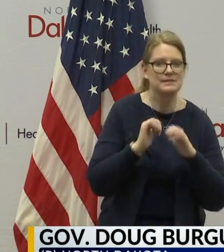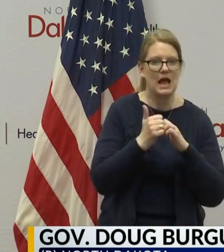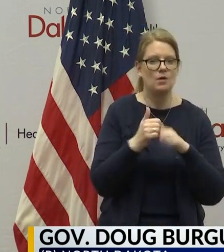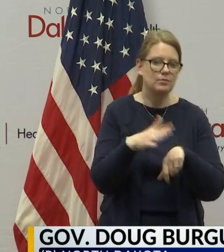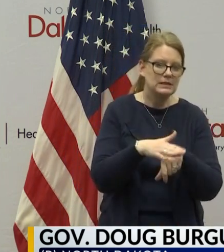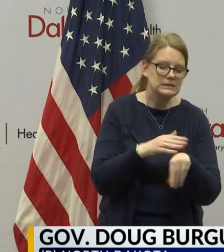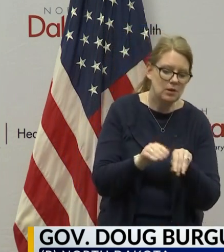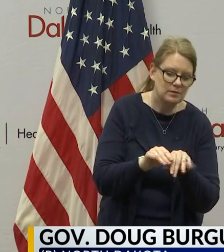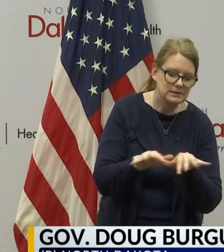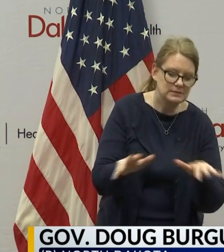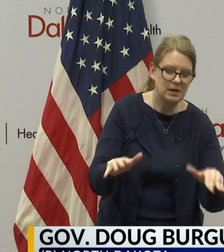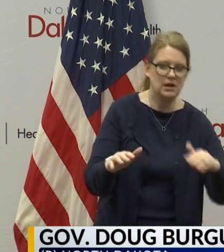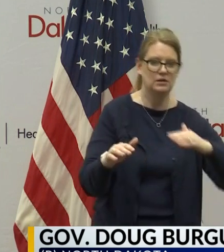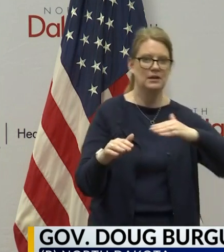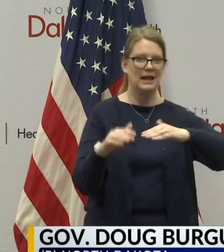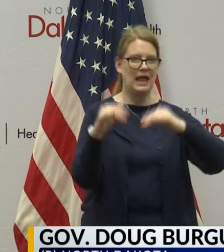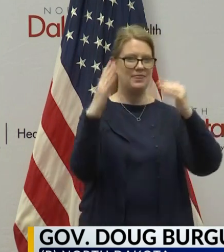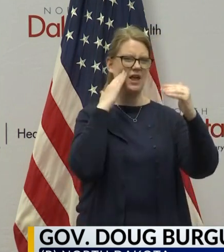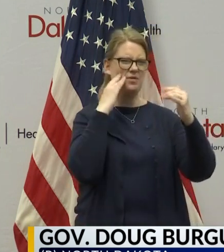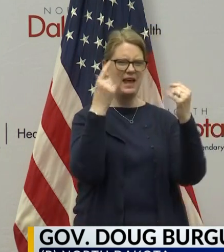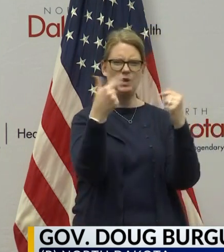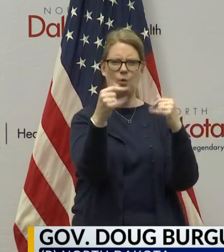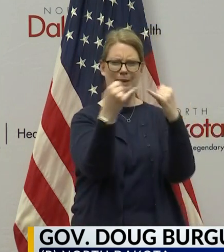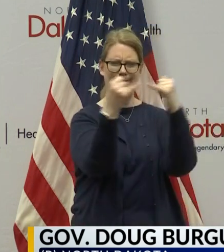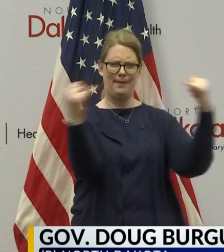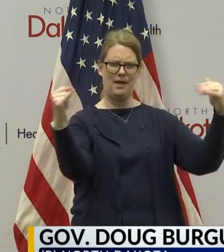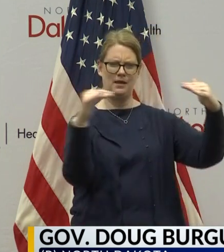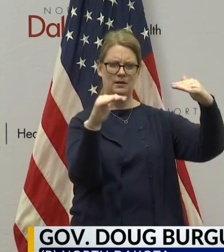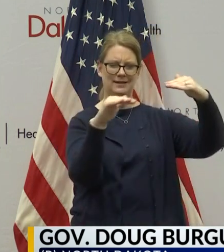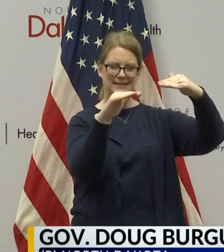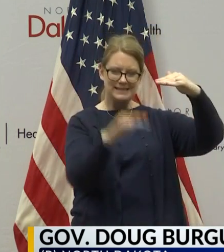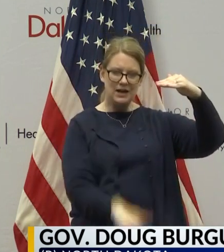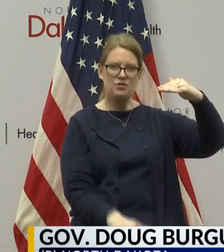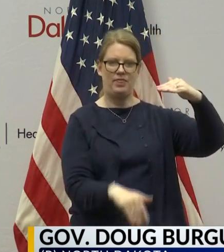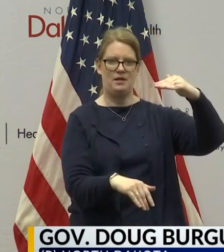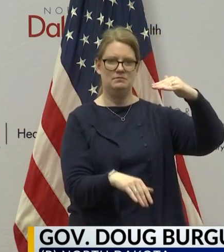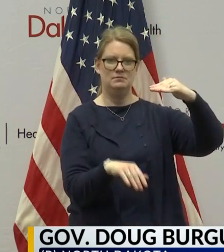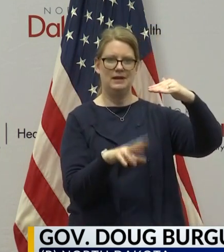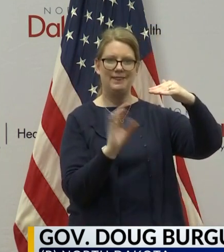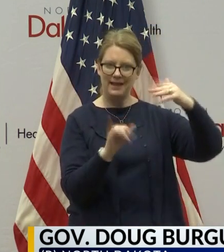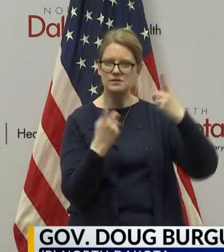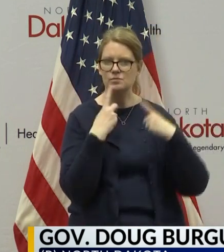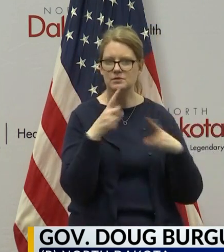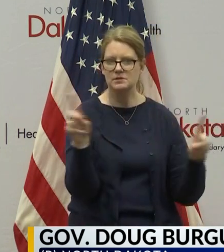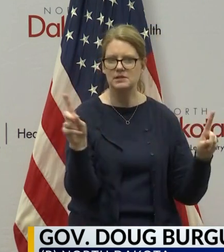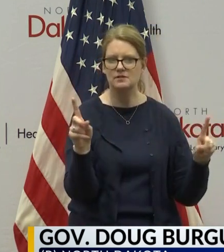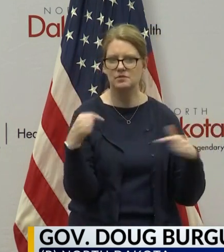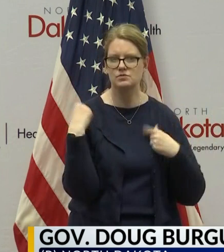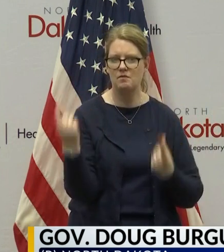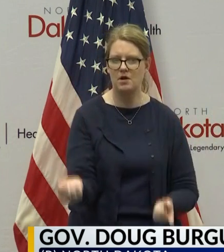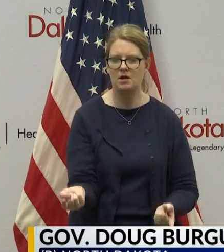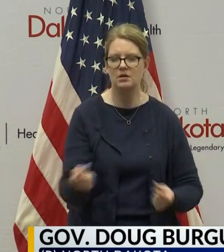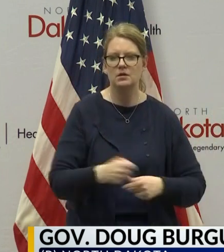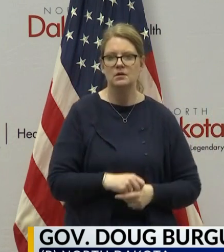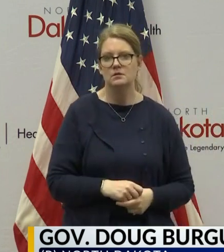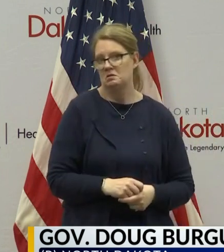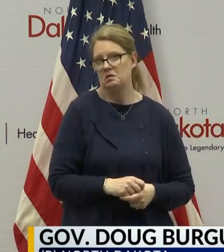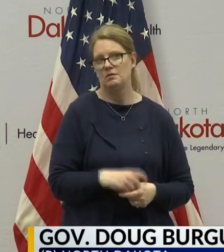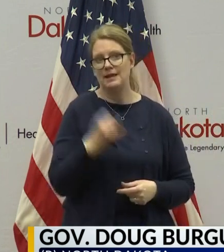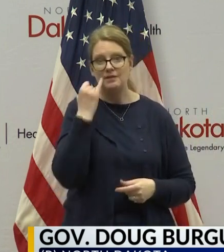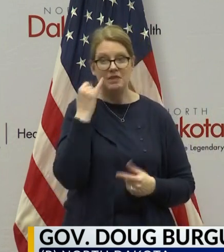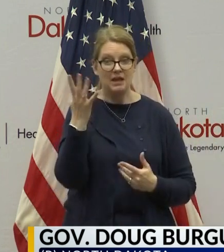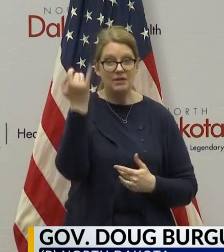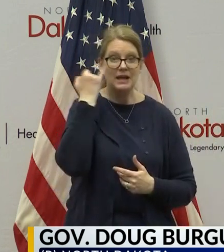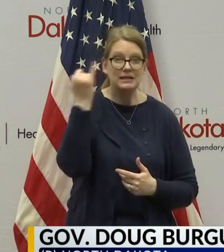capacity line, and we're doing exactly that. So if they've got suggestions about how we can do that better, we want to hear that. But the